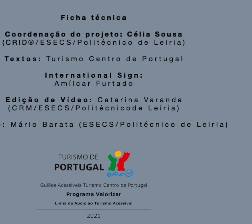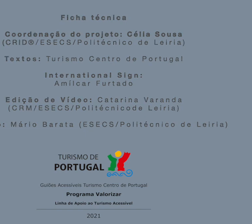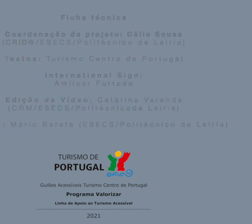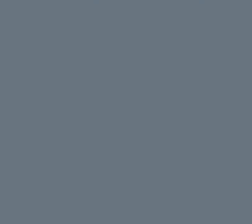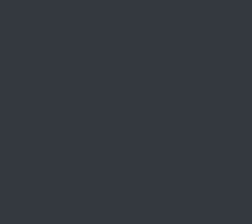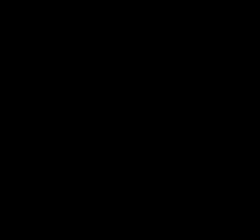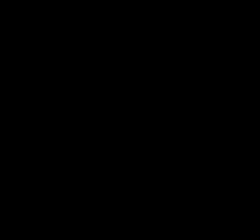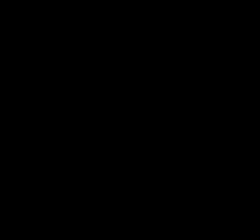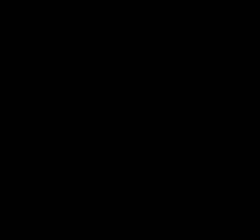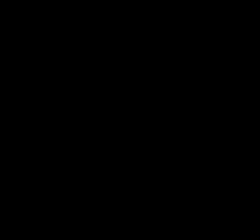Three You